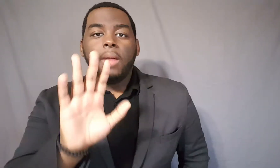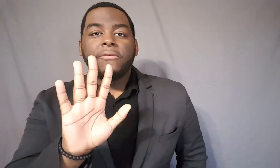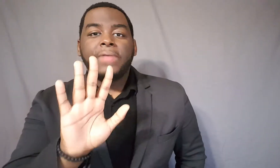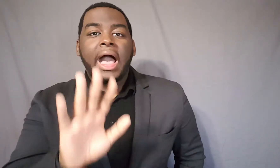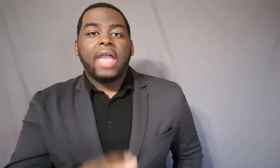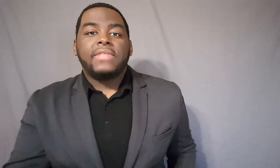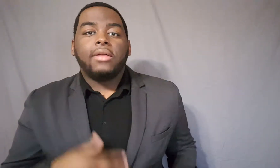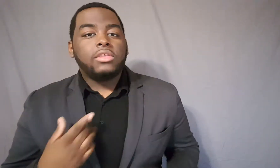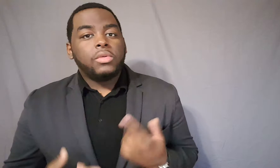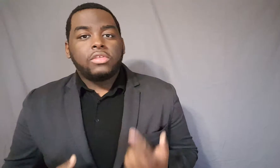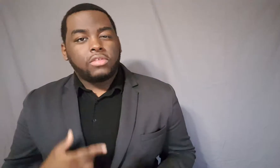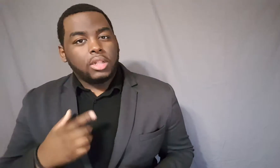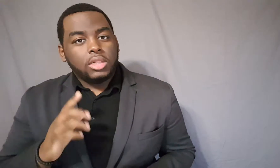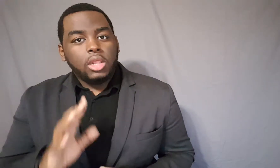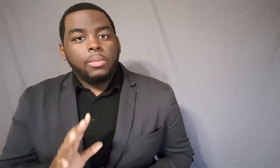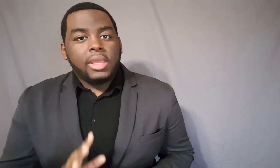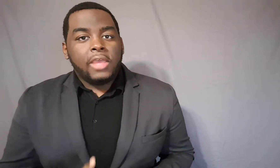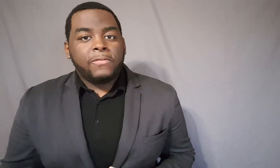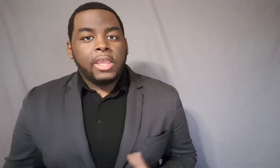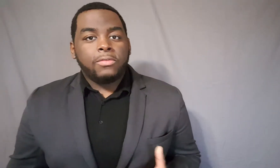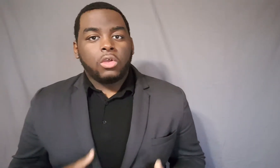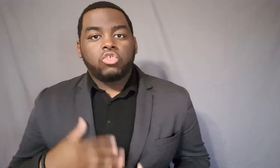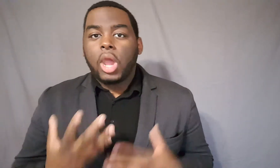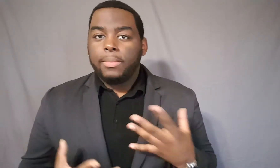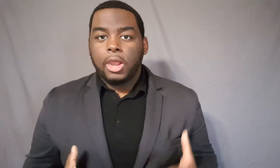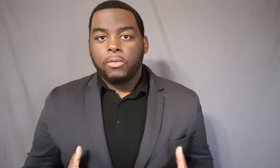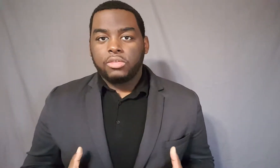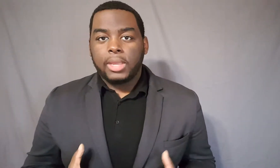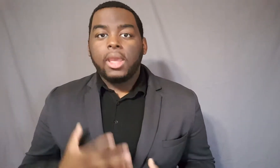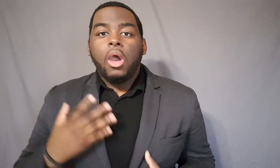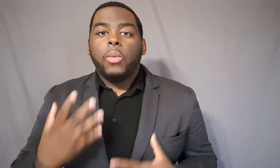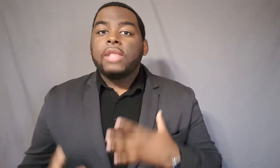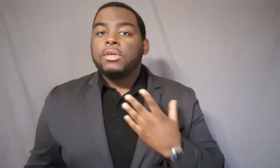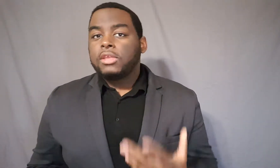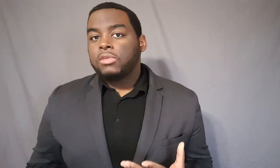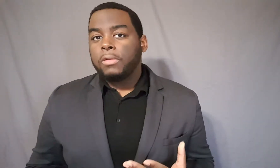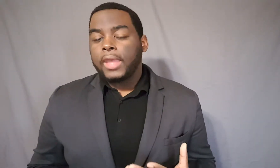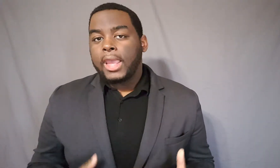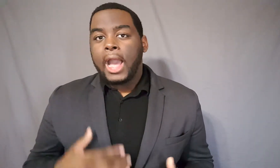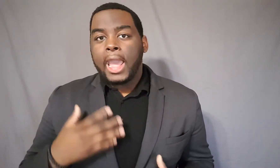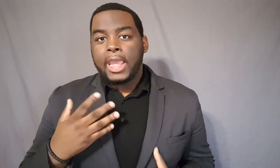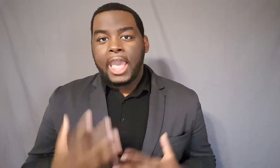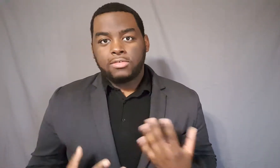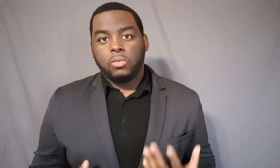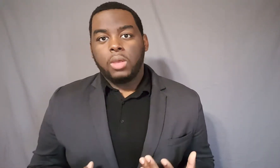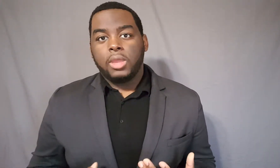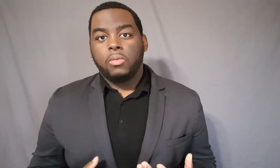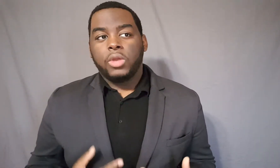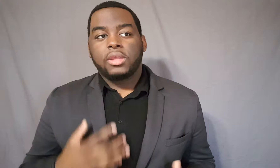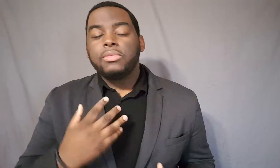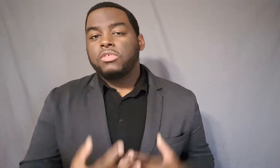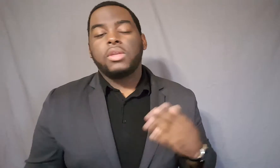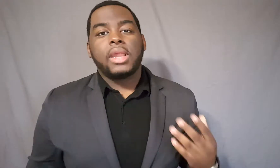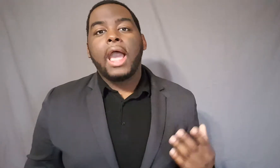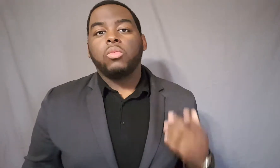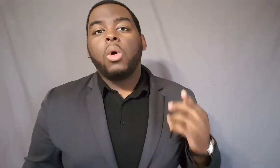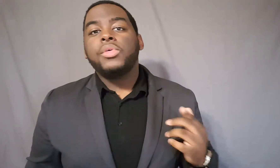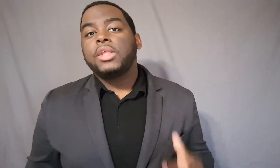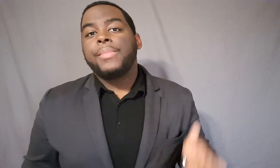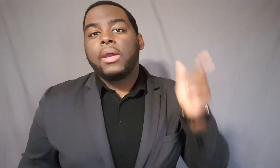Number five. Now this one's just a little bit iffy, so try to bear with me. When I took this survey, I asked women, when it comes to certain guys, what was it about